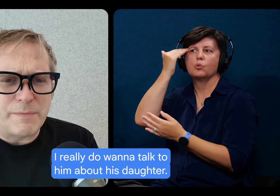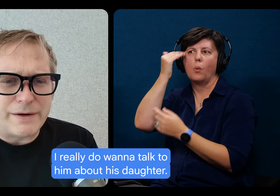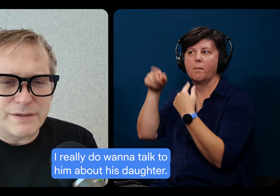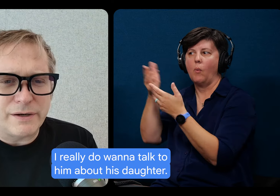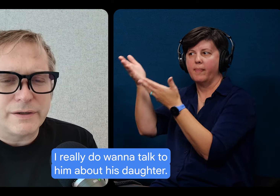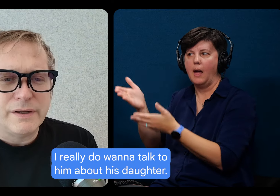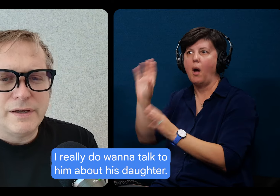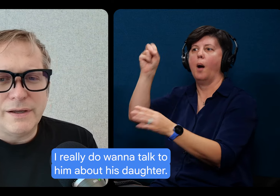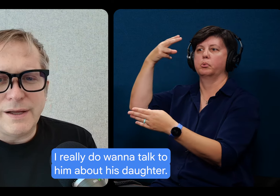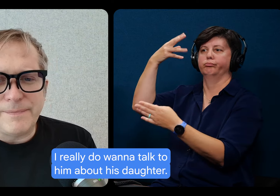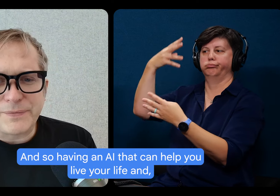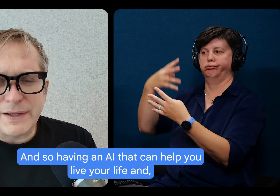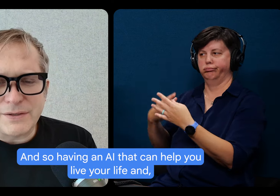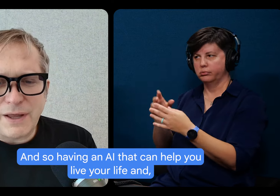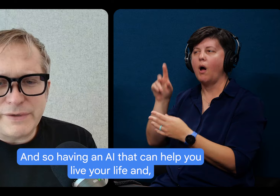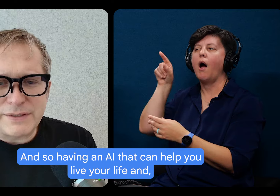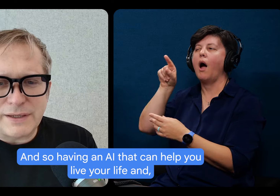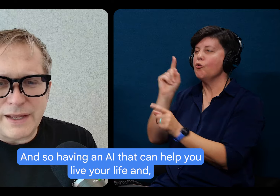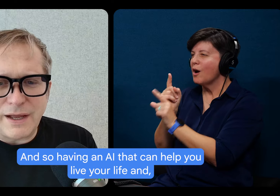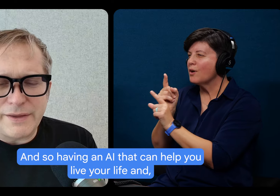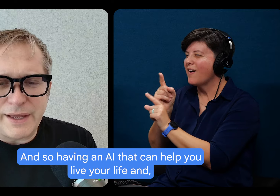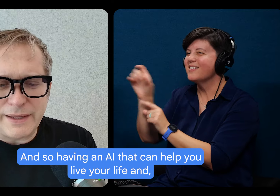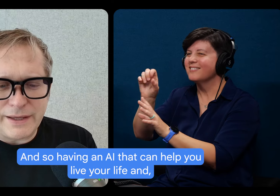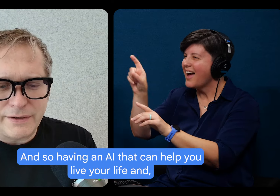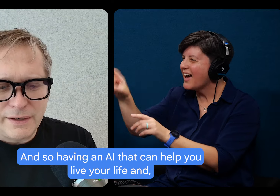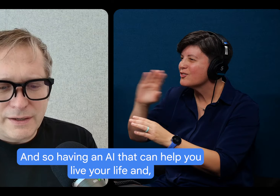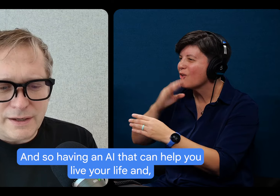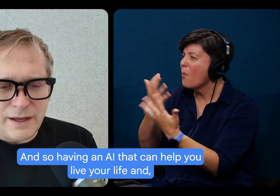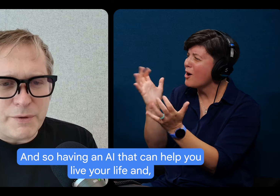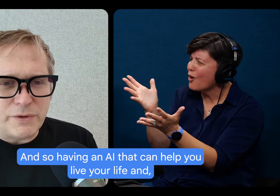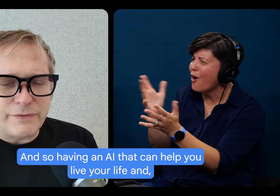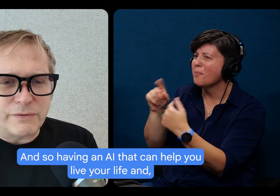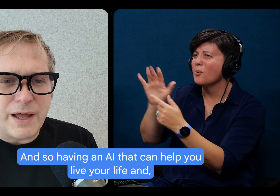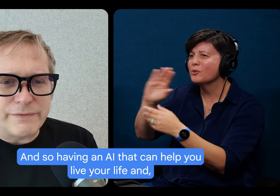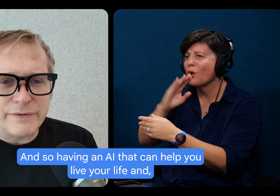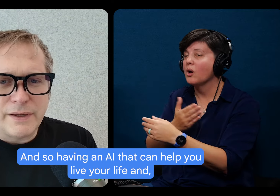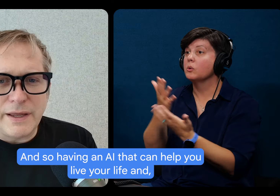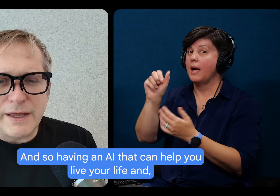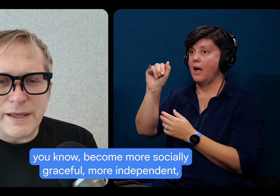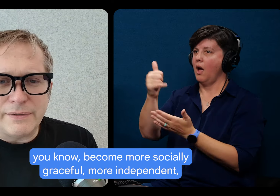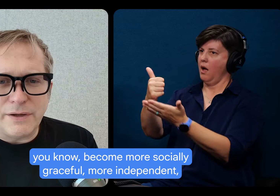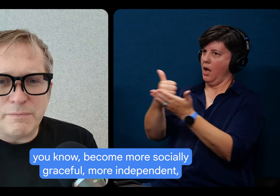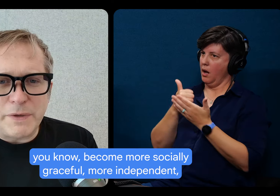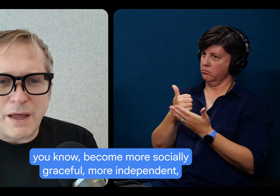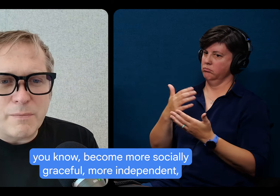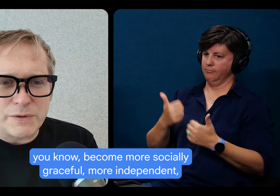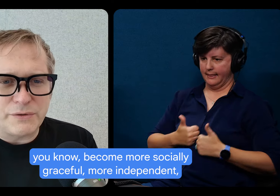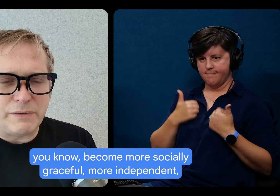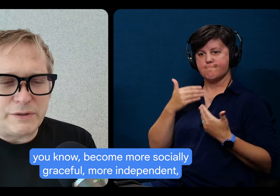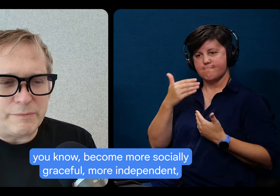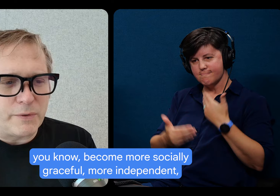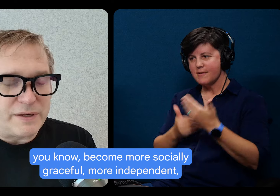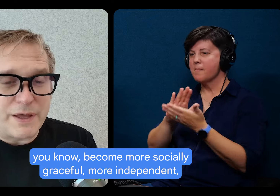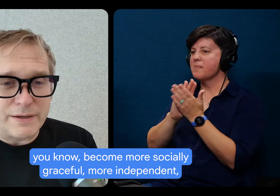talk to him about his daughter. And so having an A.I. that can help you live your life and, you know, become more